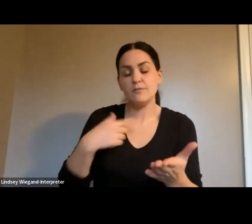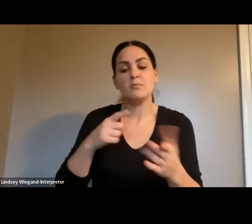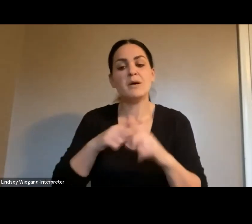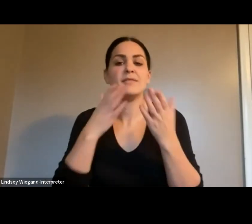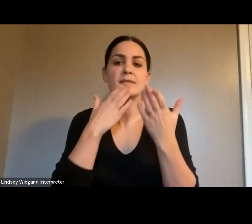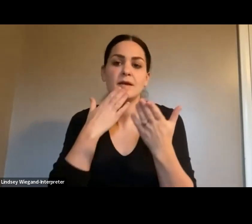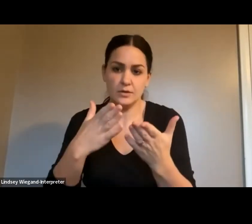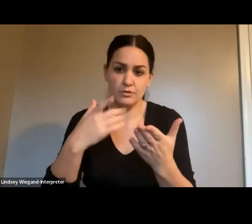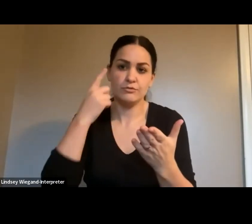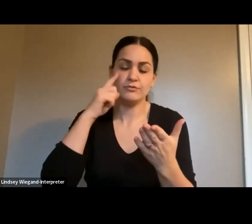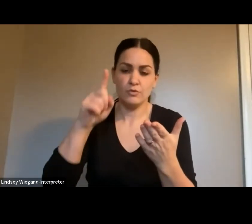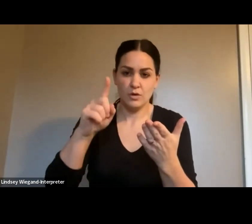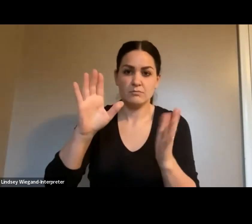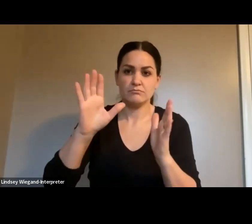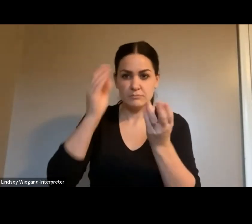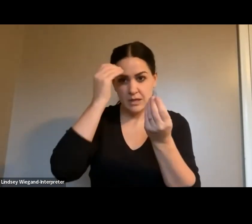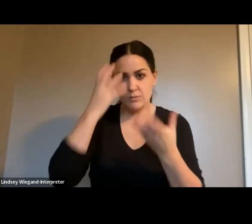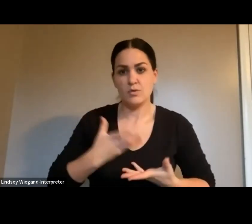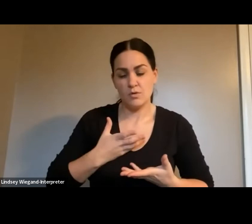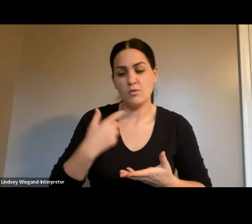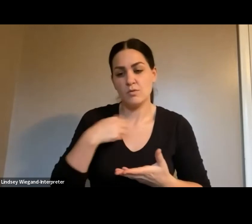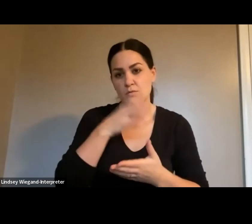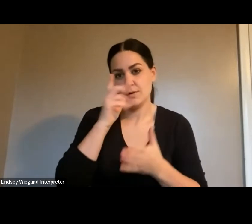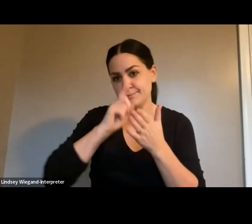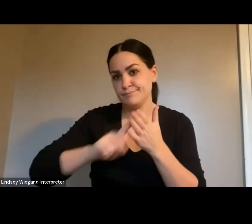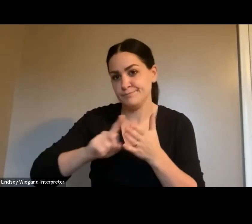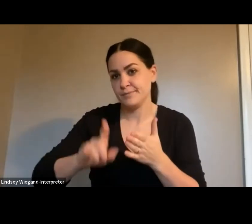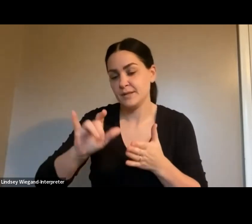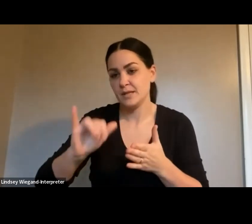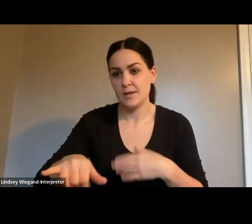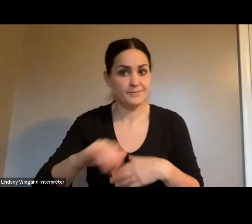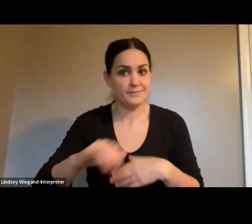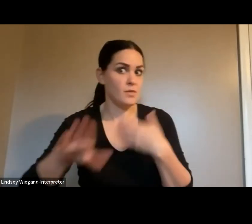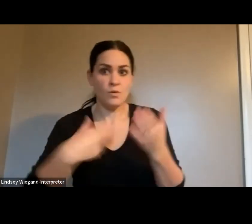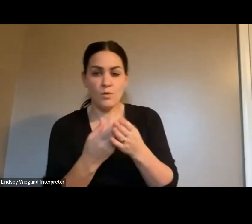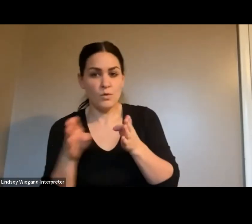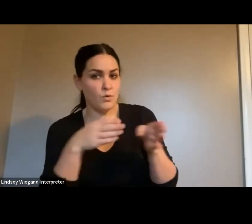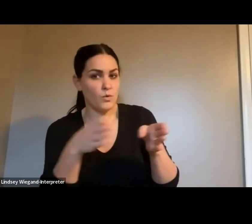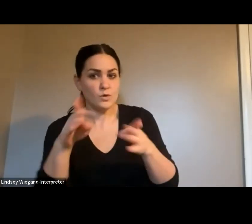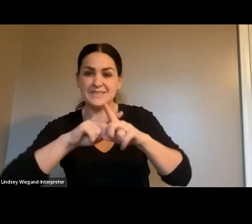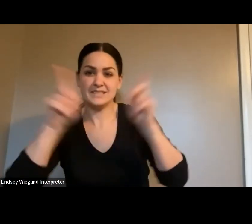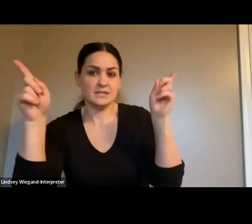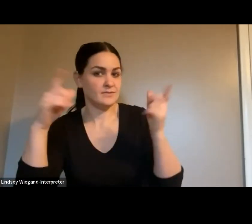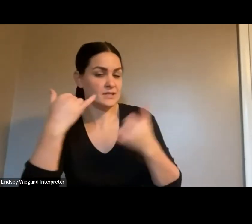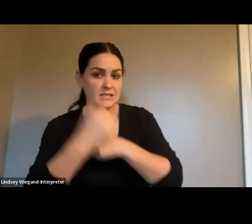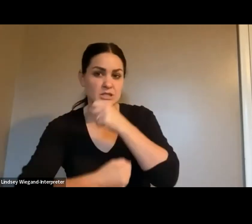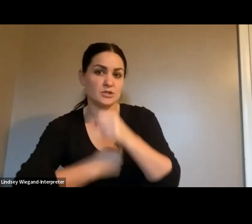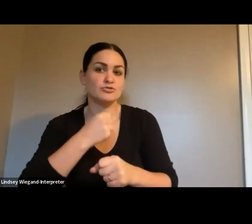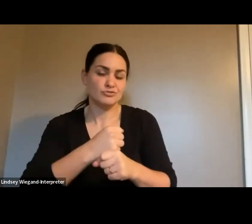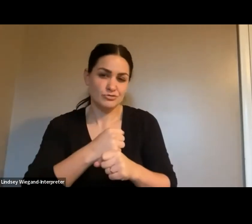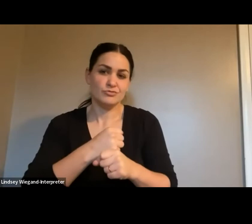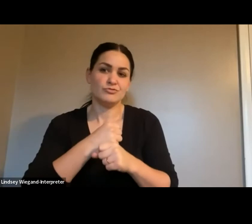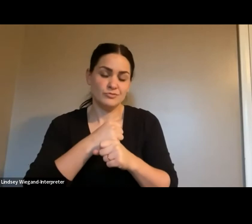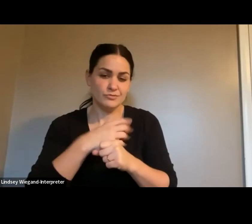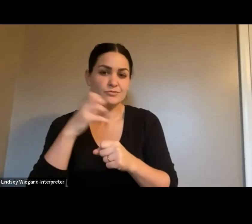our attention. The detour was different this year and the whole course was different this year. So they were trying to